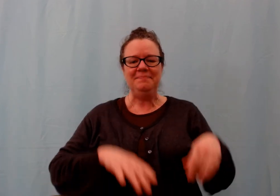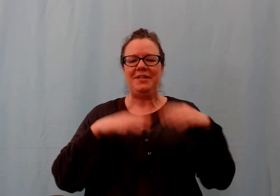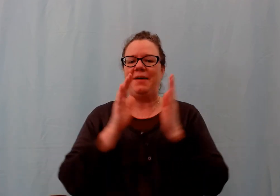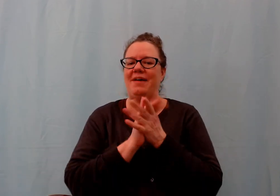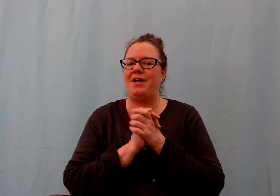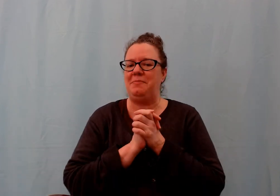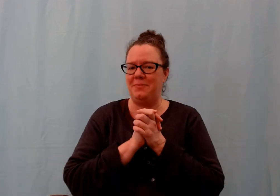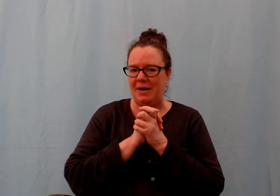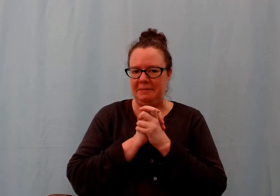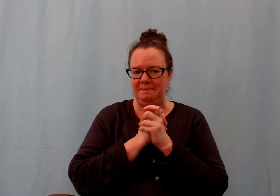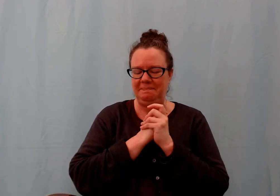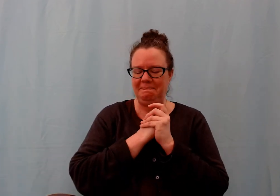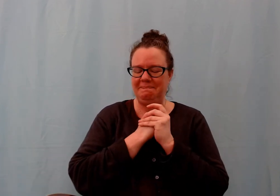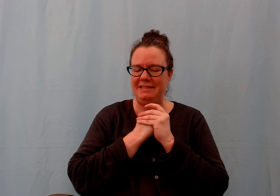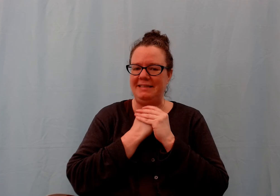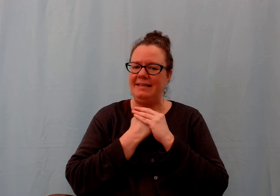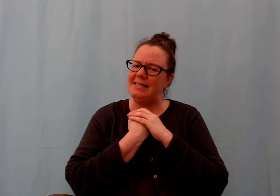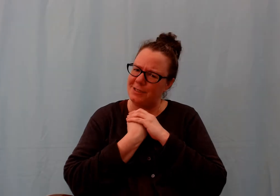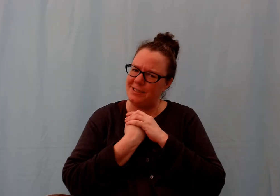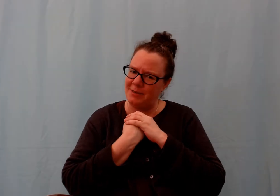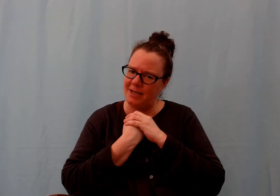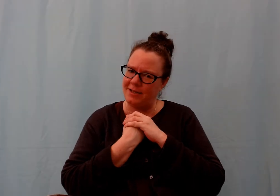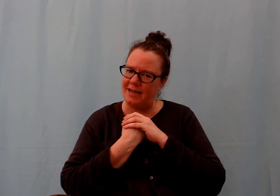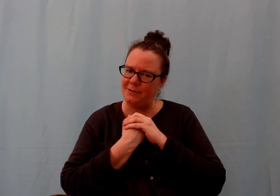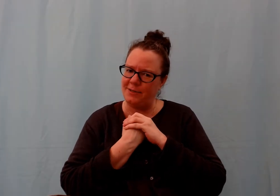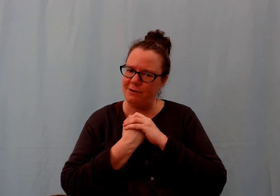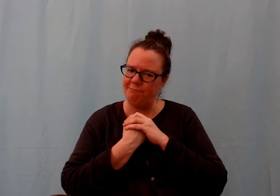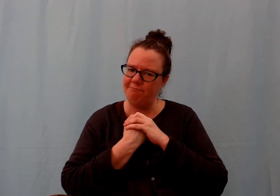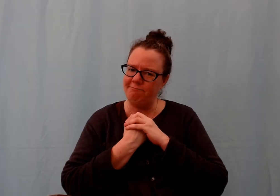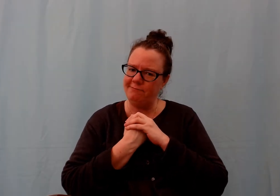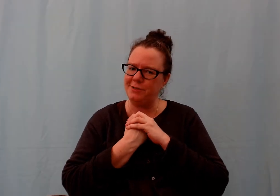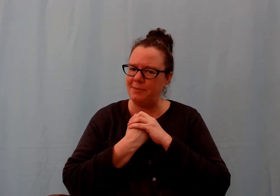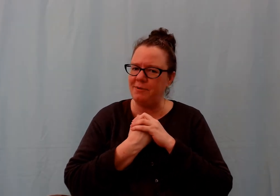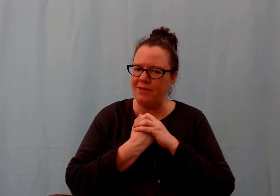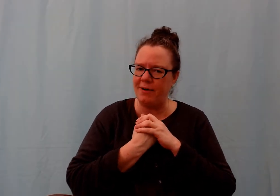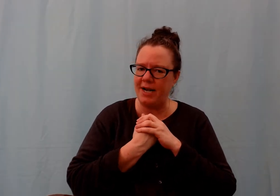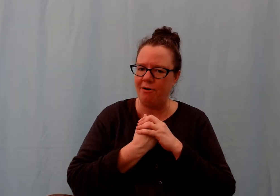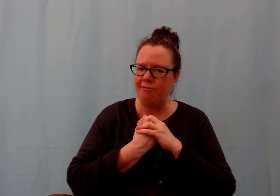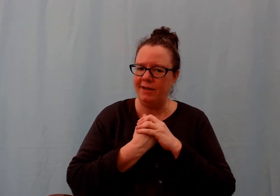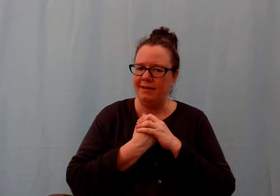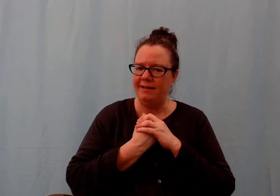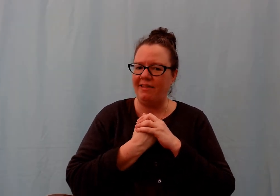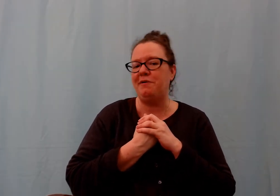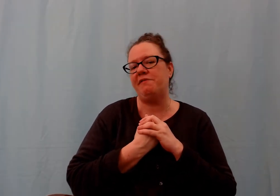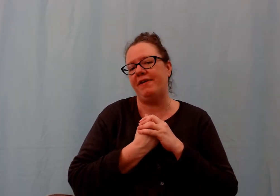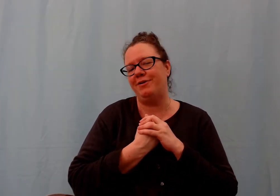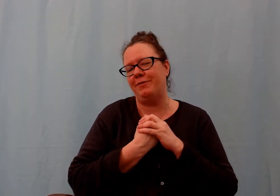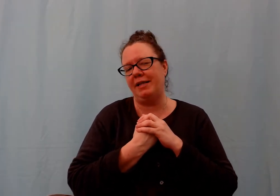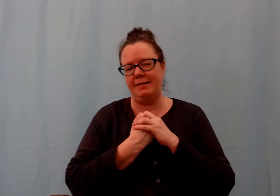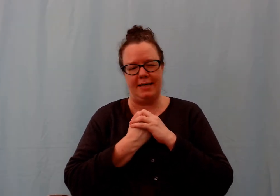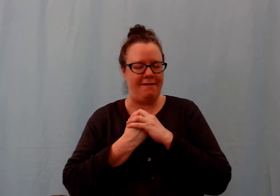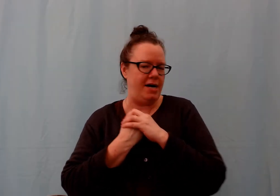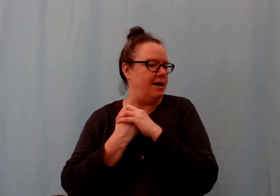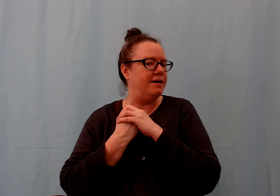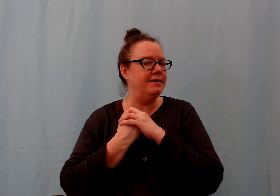Okay, we have a couple more. Is there someone there at the house with you? Is there someone with you right now that you can find who would like to have a hug?